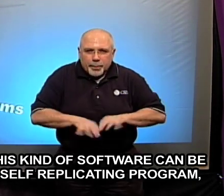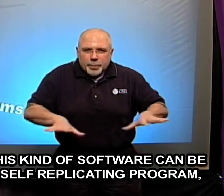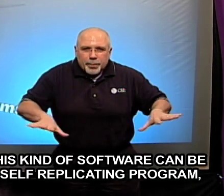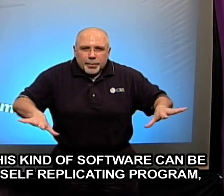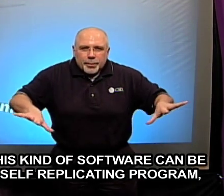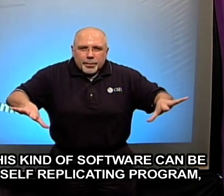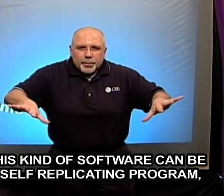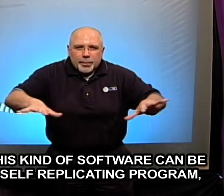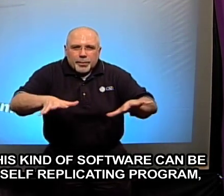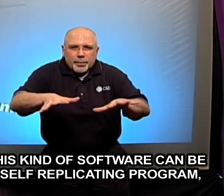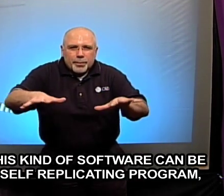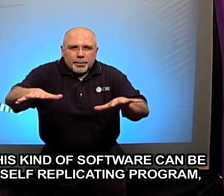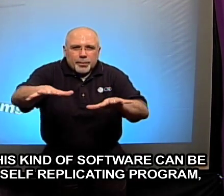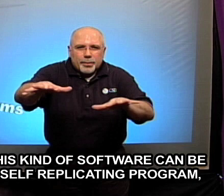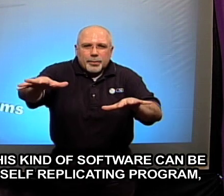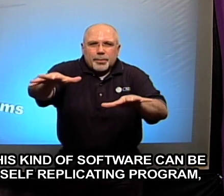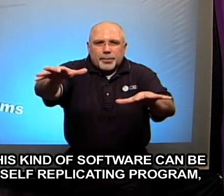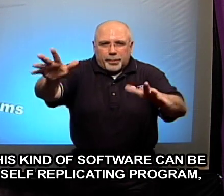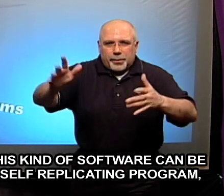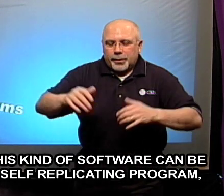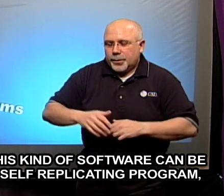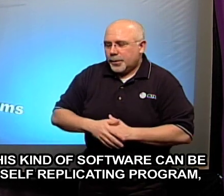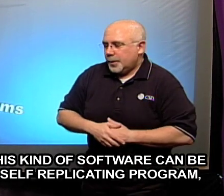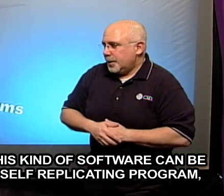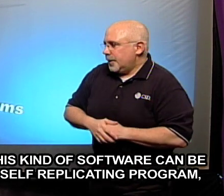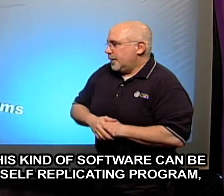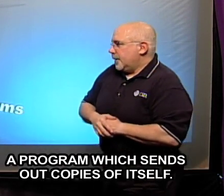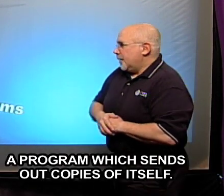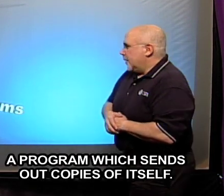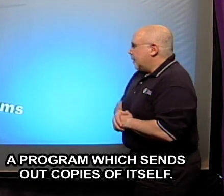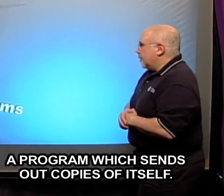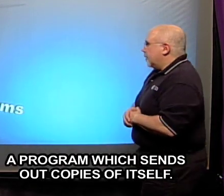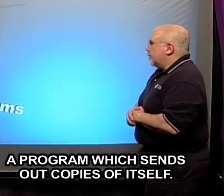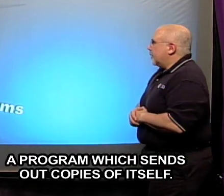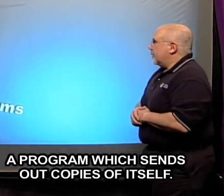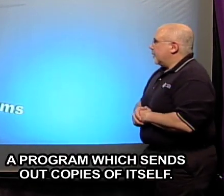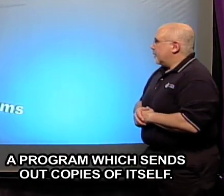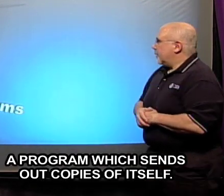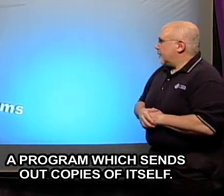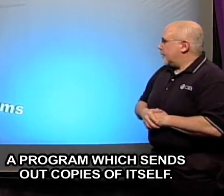this kind of software can be a self replicating program program which sends out copies of itself